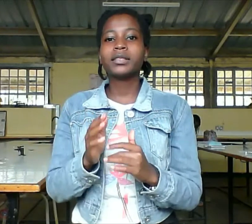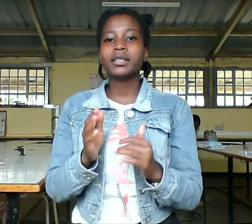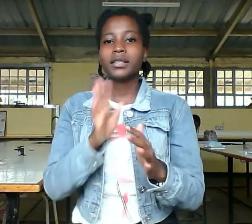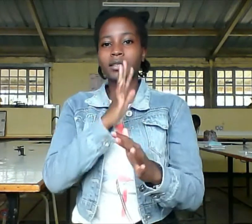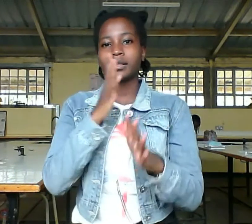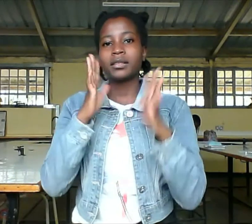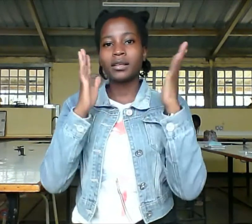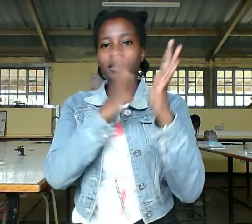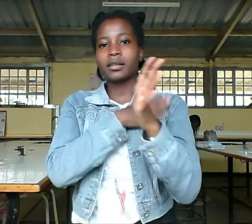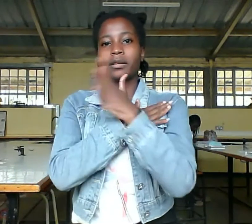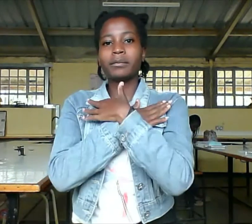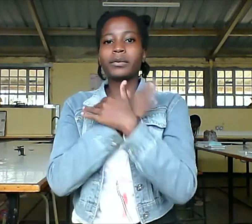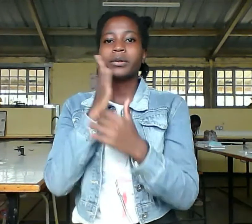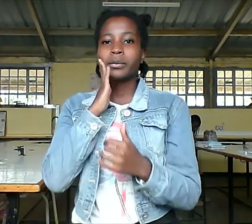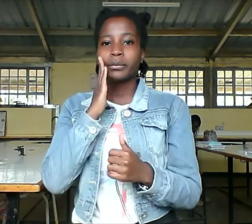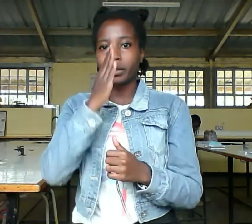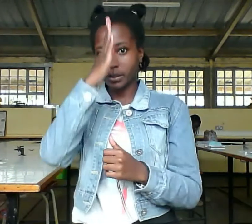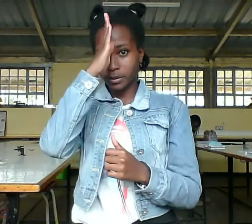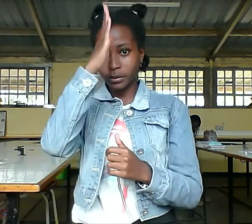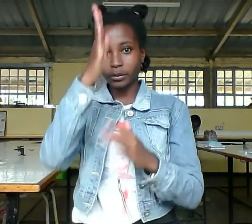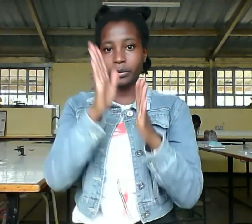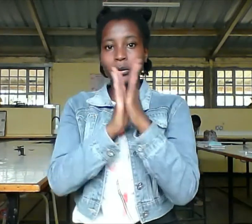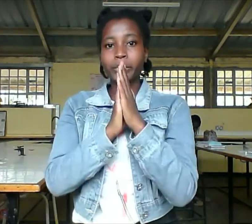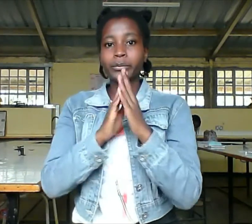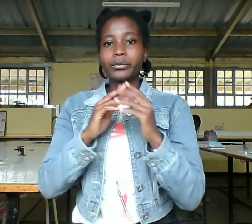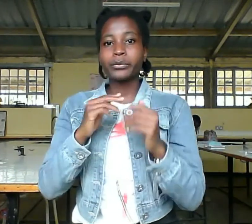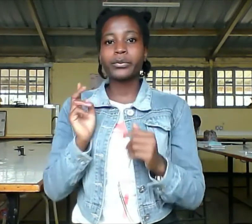us in us now at the time of death. Amen.